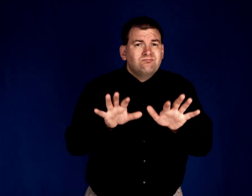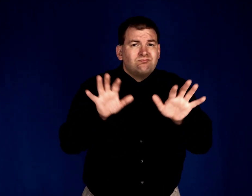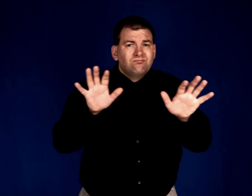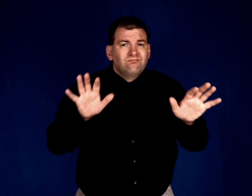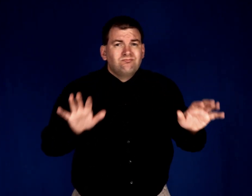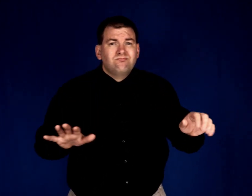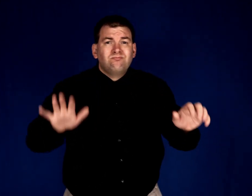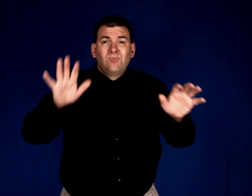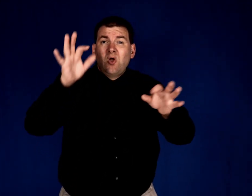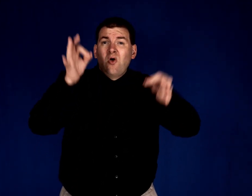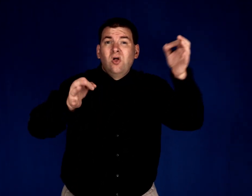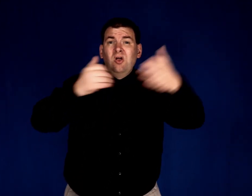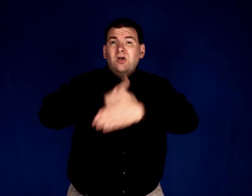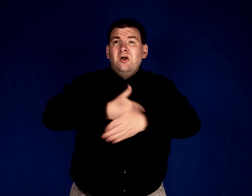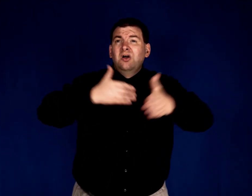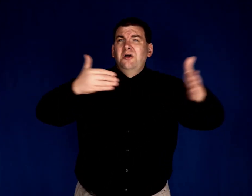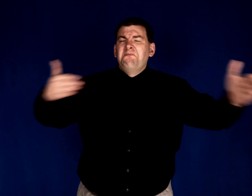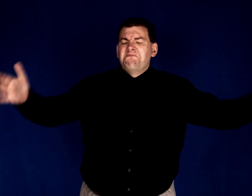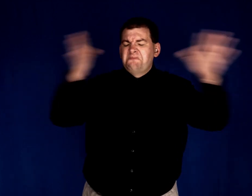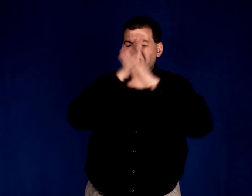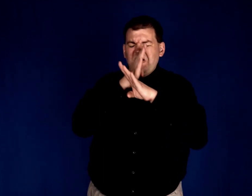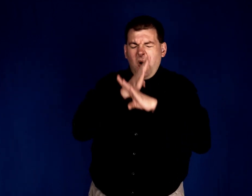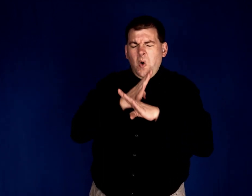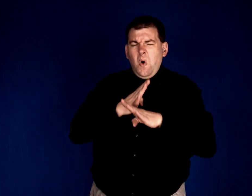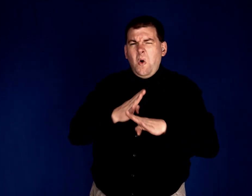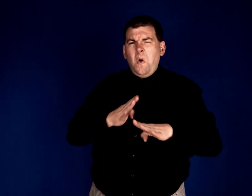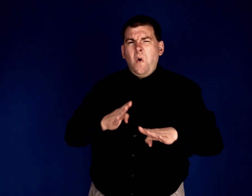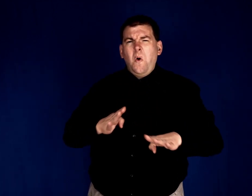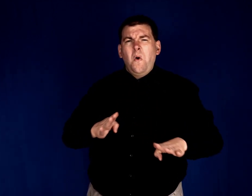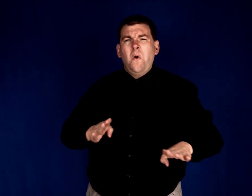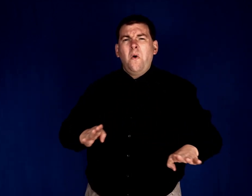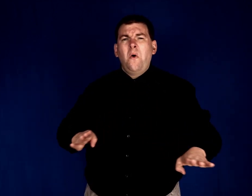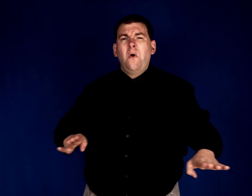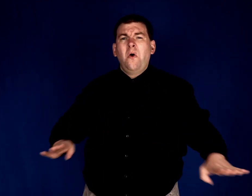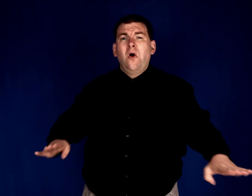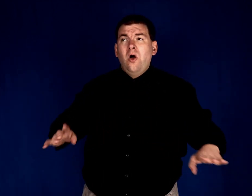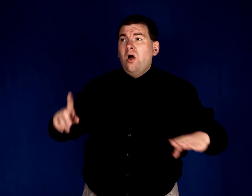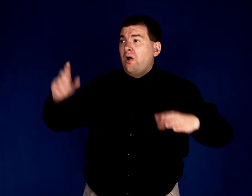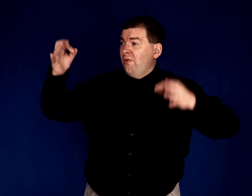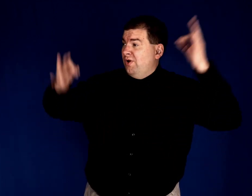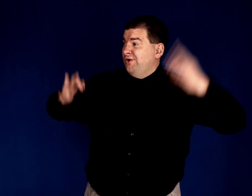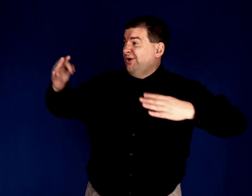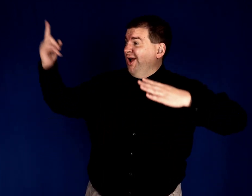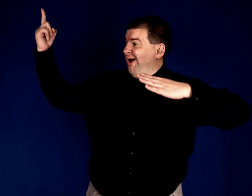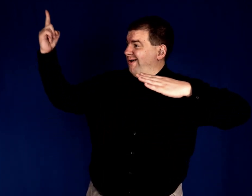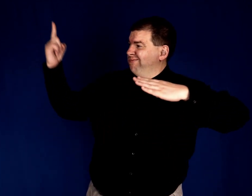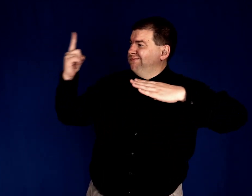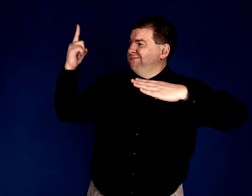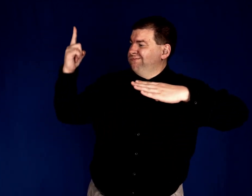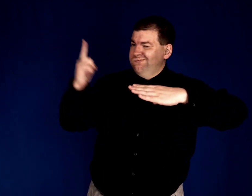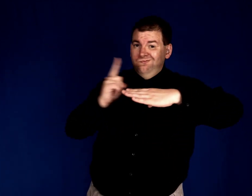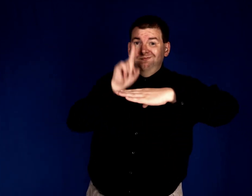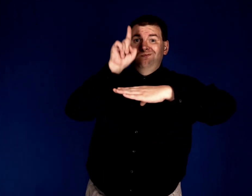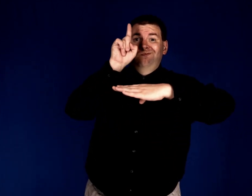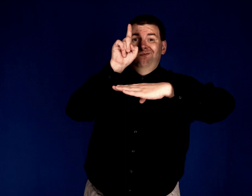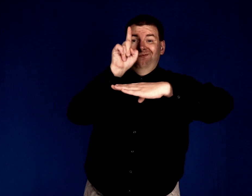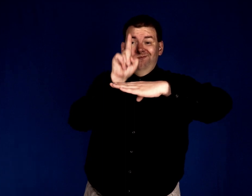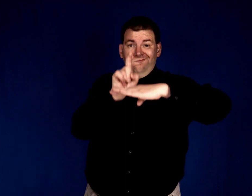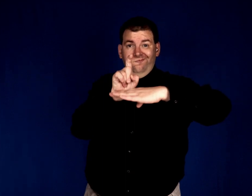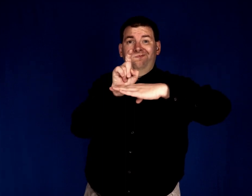The Courtroom Courtroom was silent as the judge walked